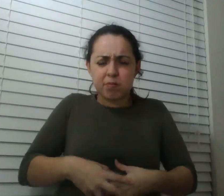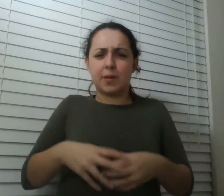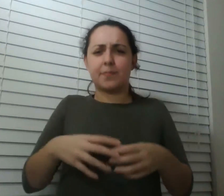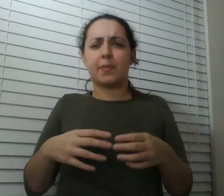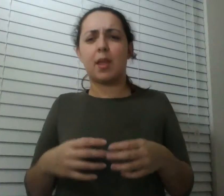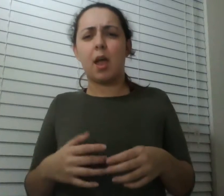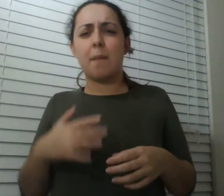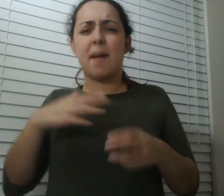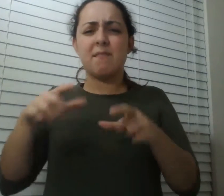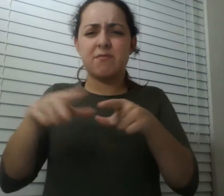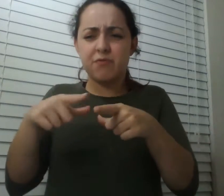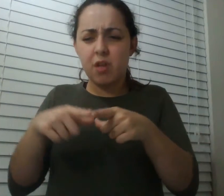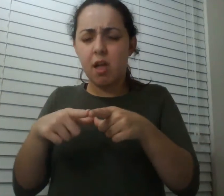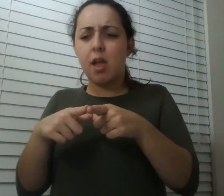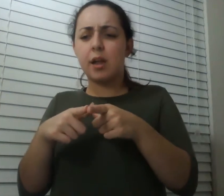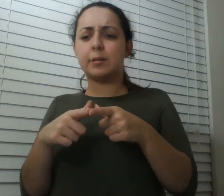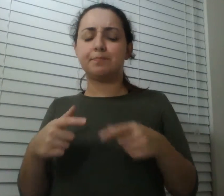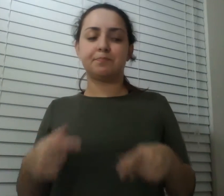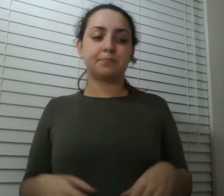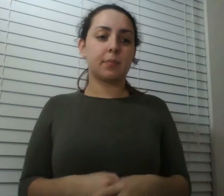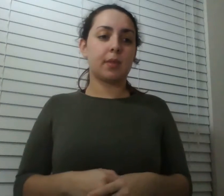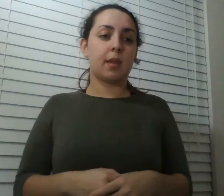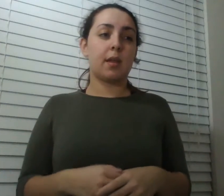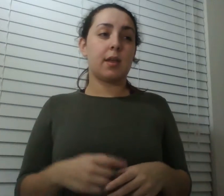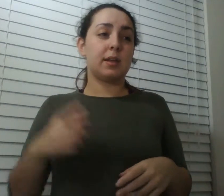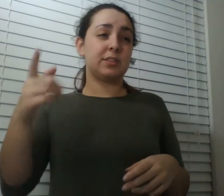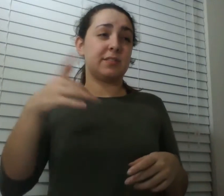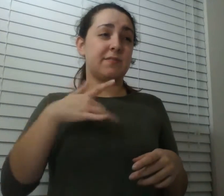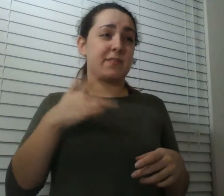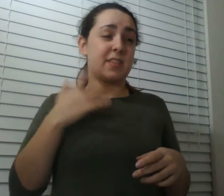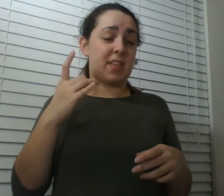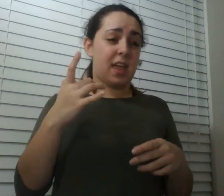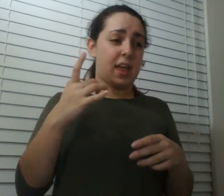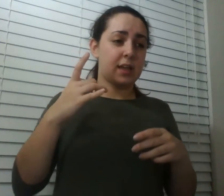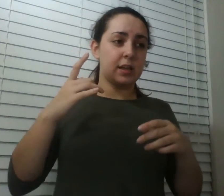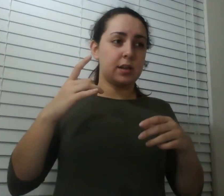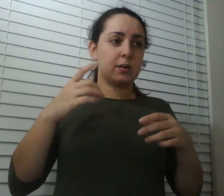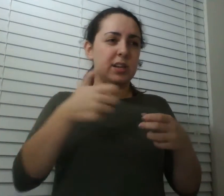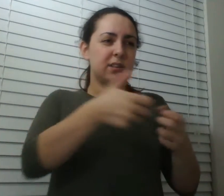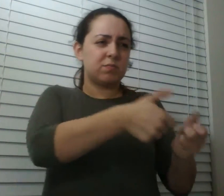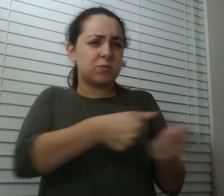i feel like i was being dragged out to sea that's what i actually heard a couple times waves